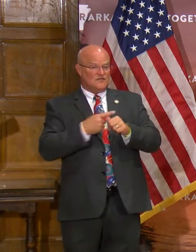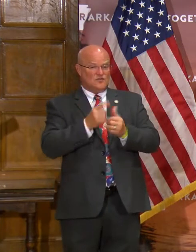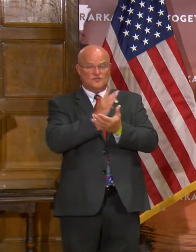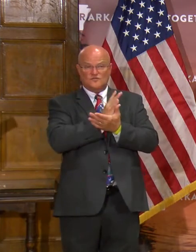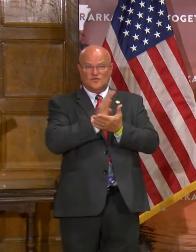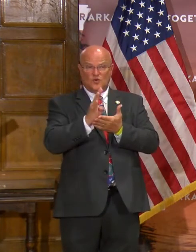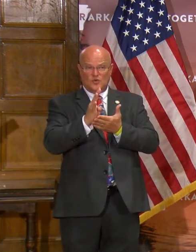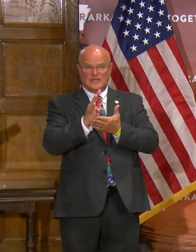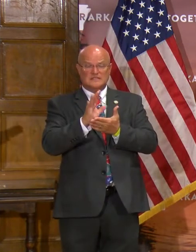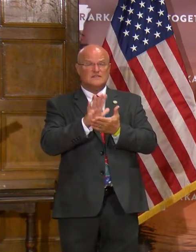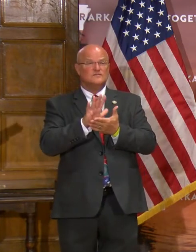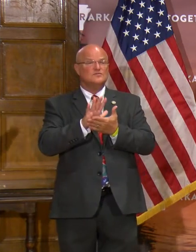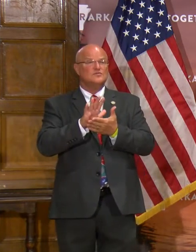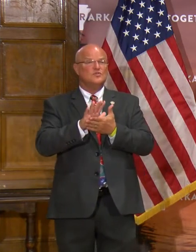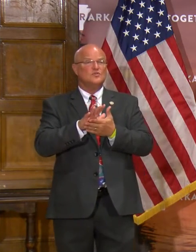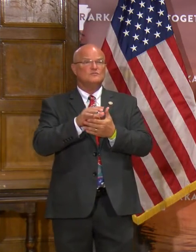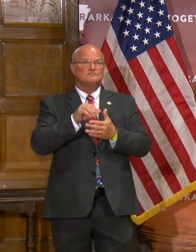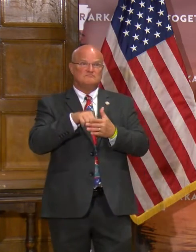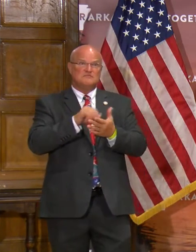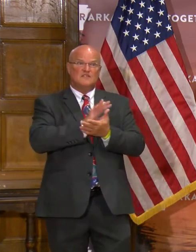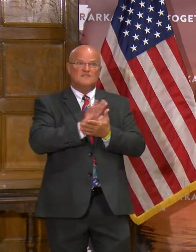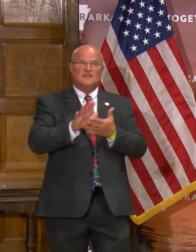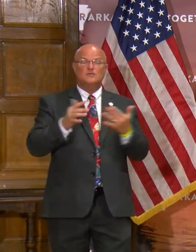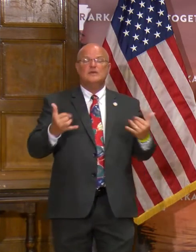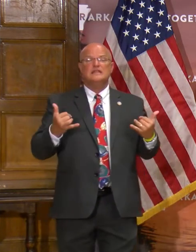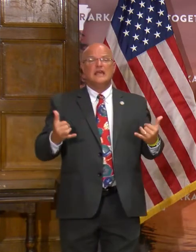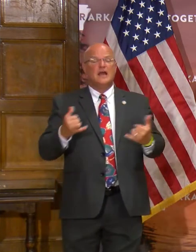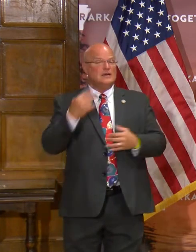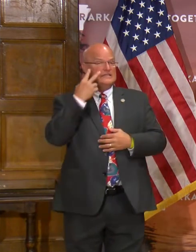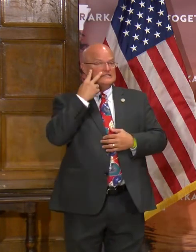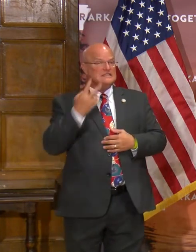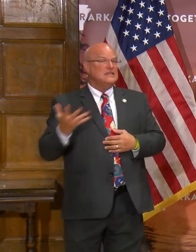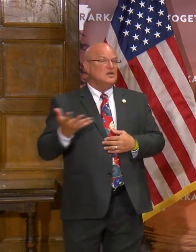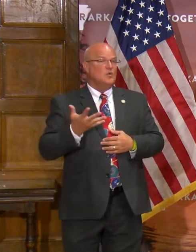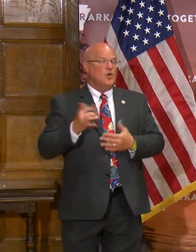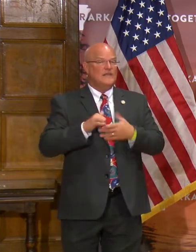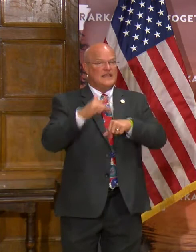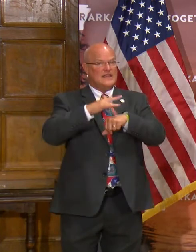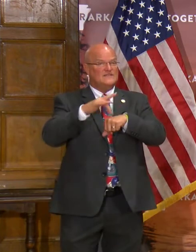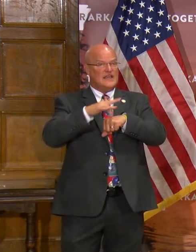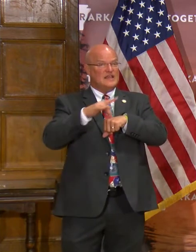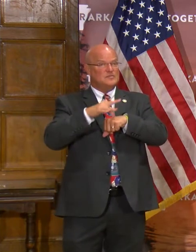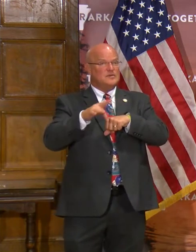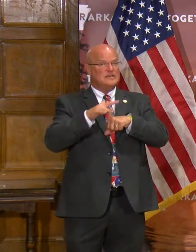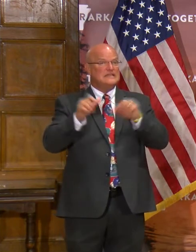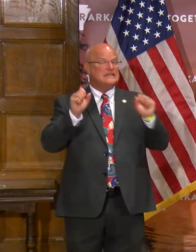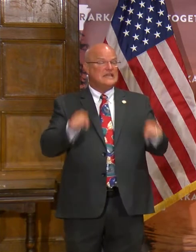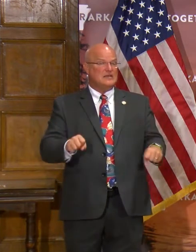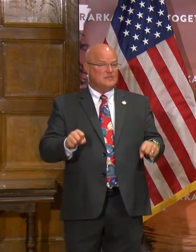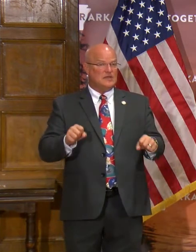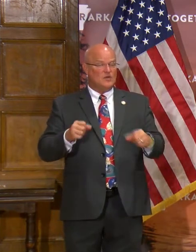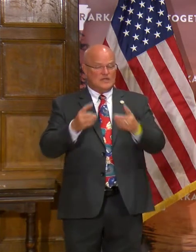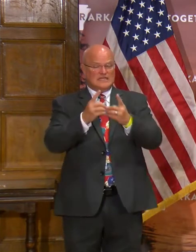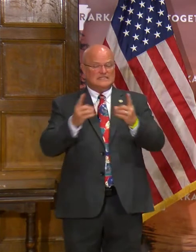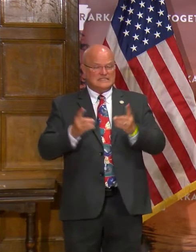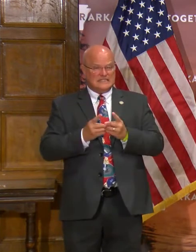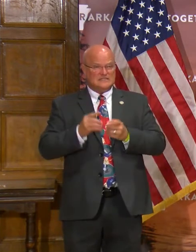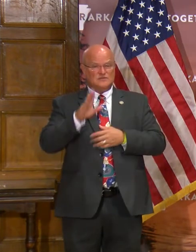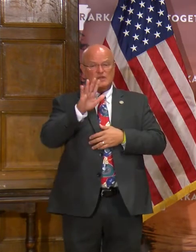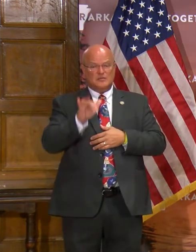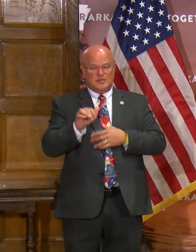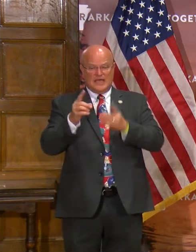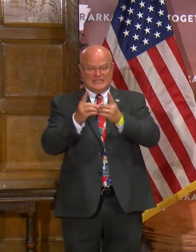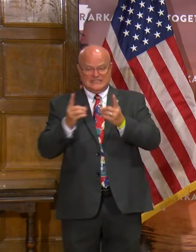weeks and into the fifth week now and seeing what that availability can be on a district-by-district